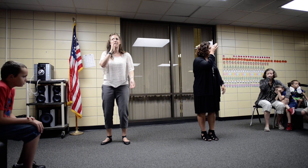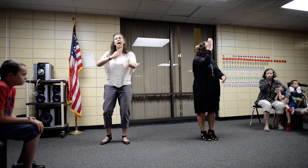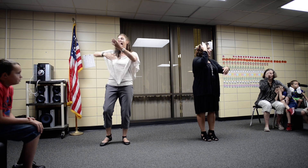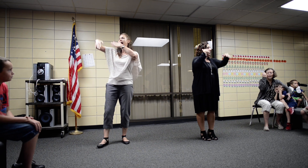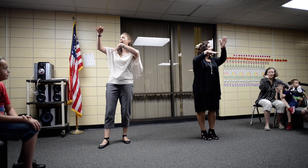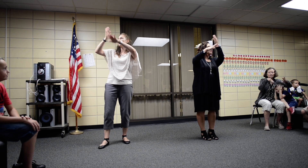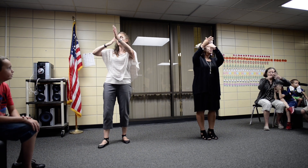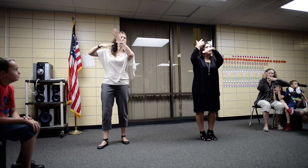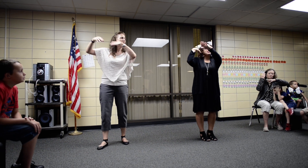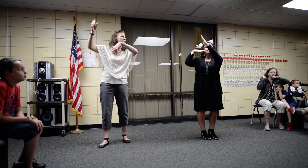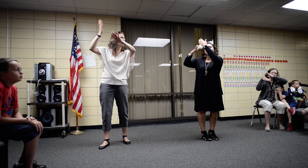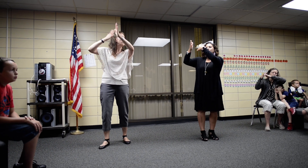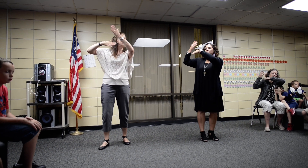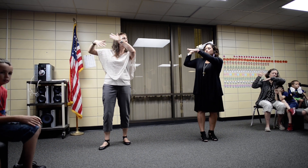Ancient mystery